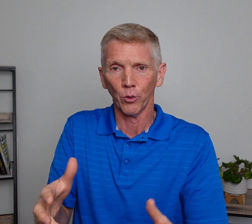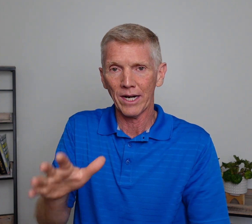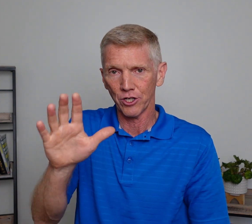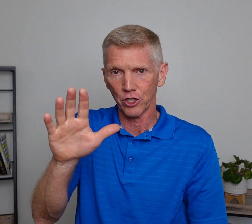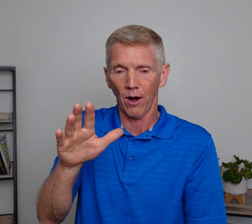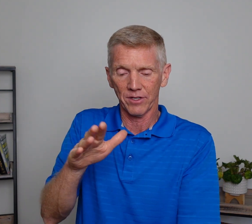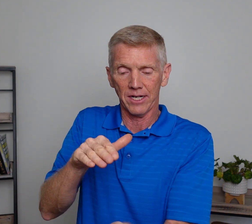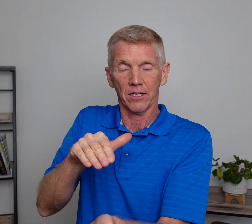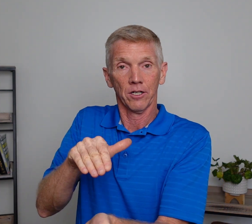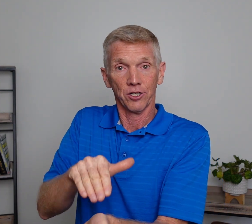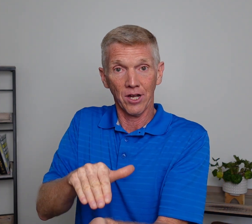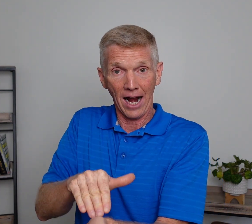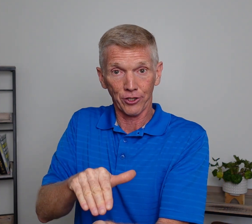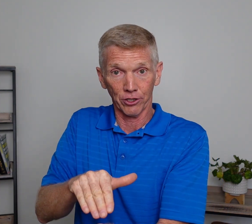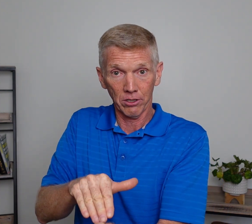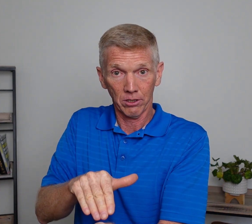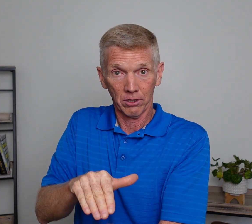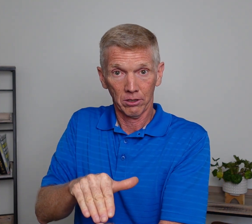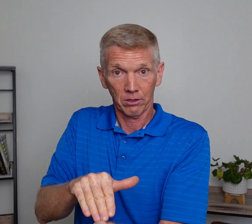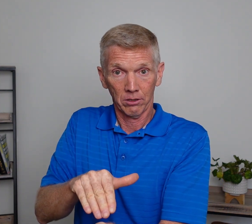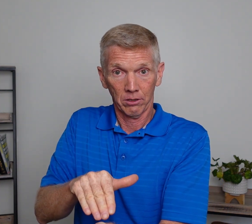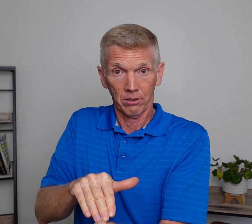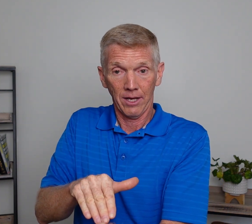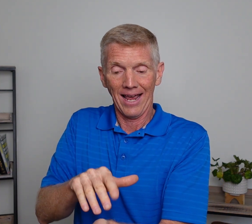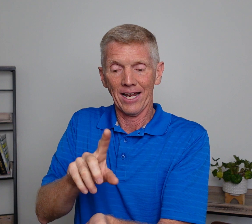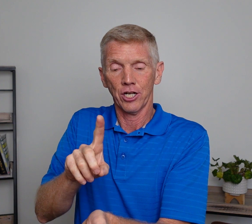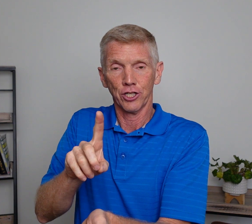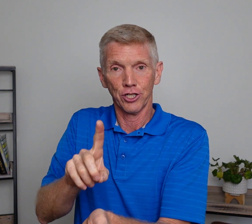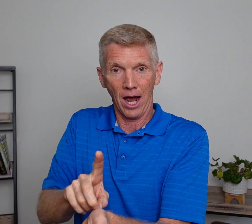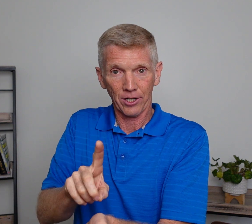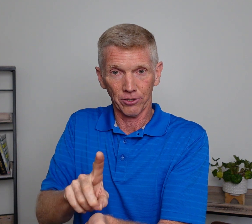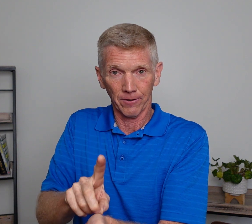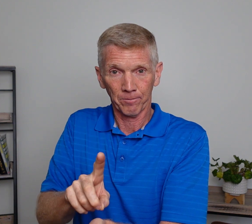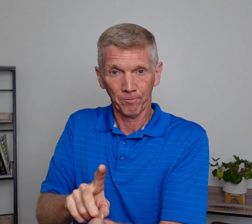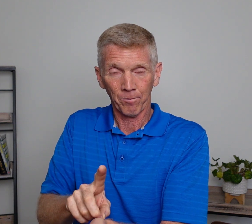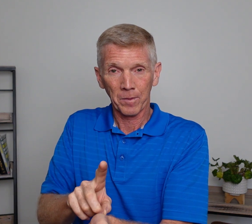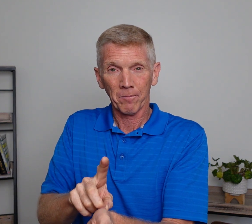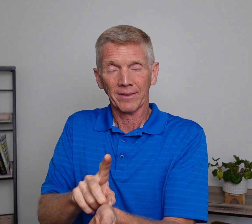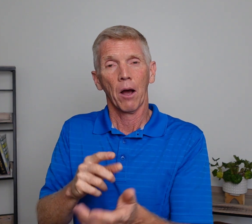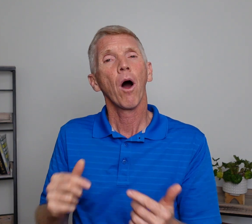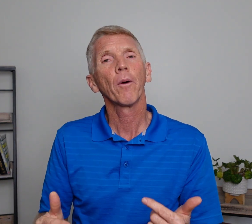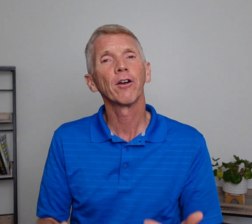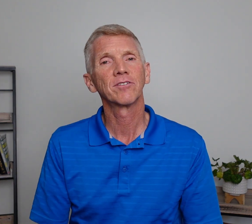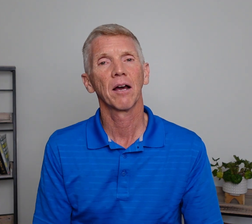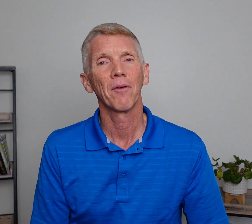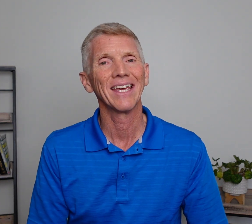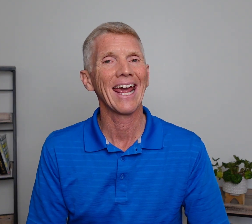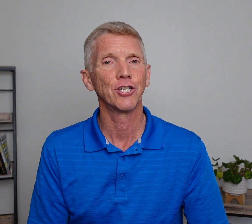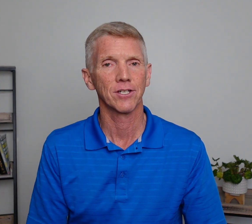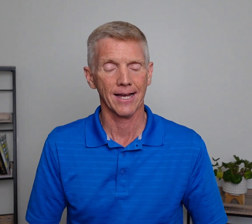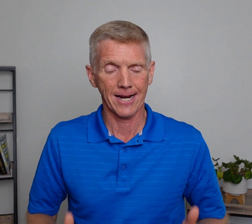region. So I've seen doctor and doctor. Now while we're here, let's talk about the agent sign.